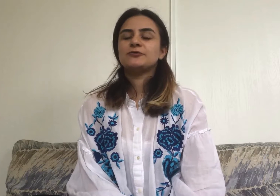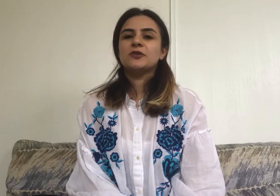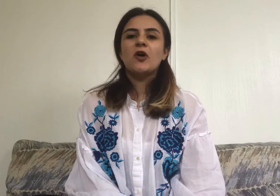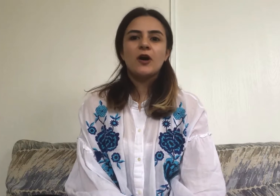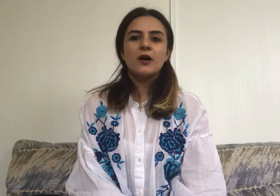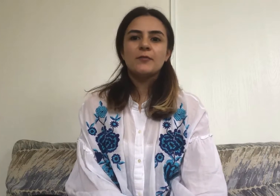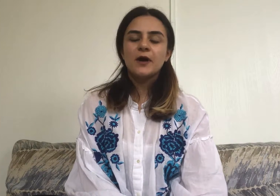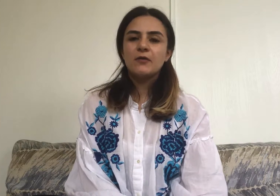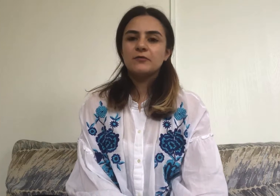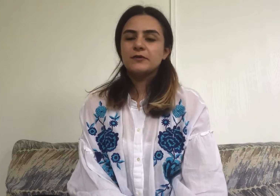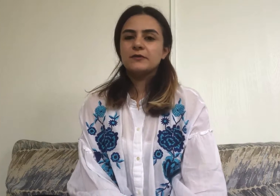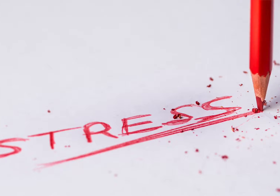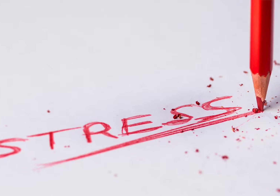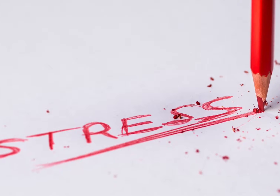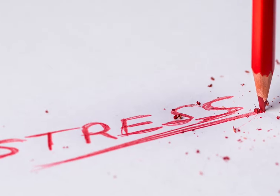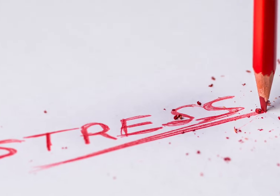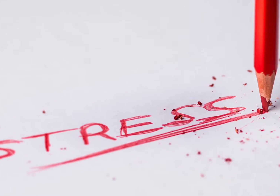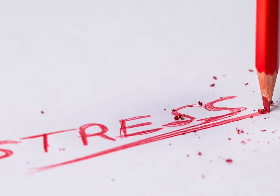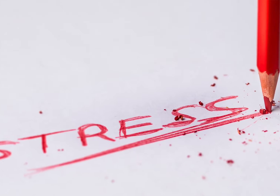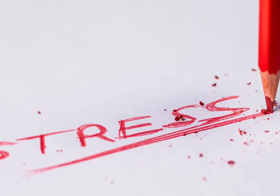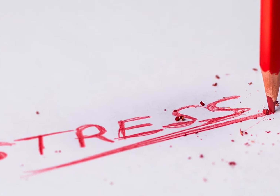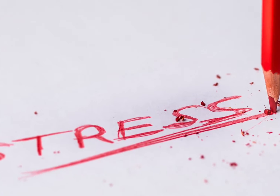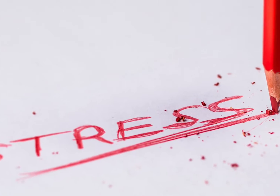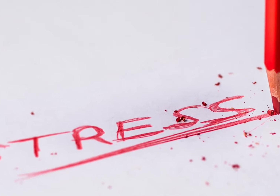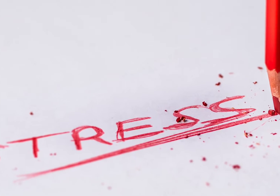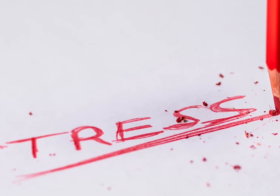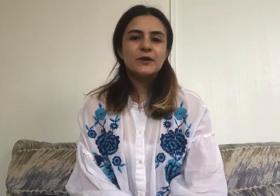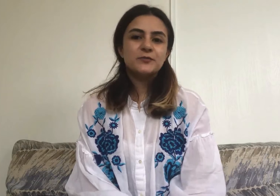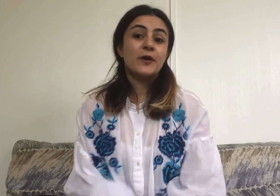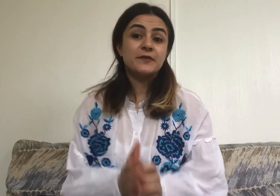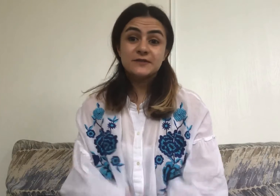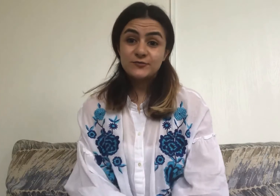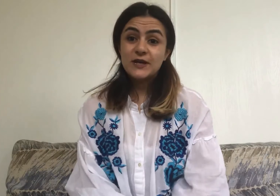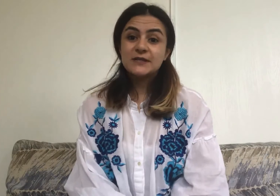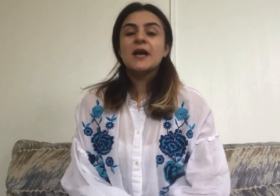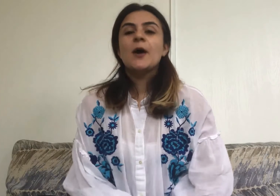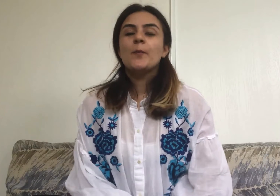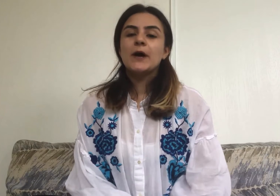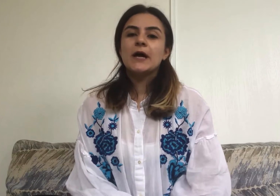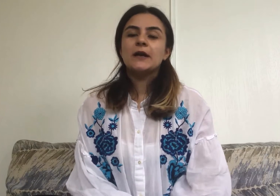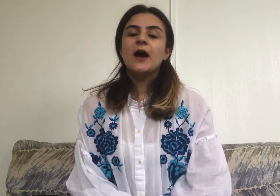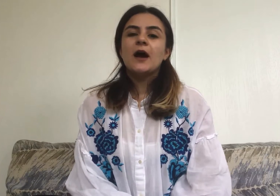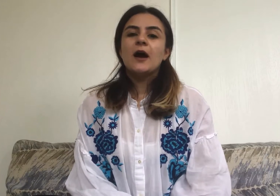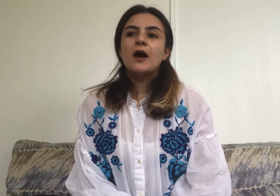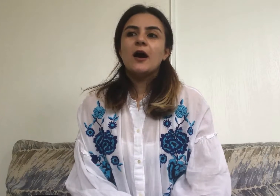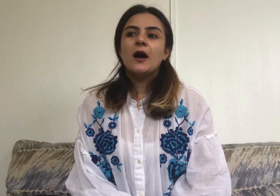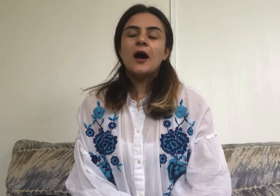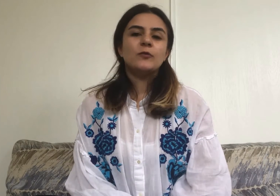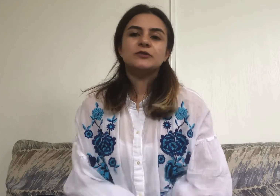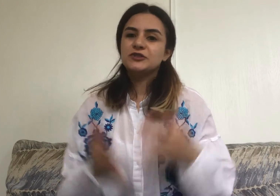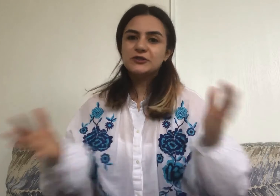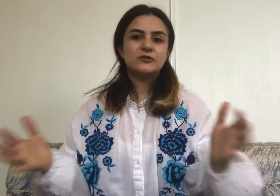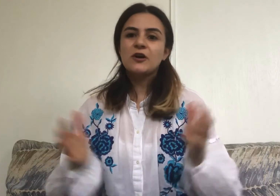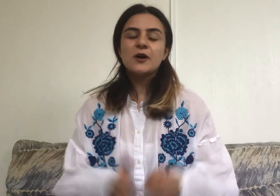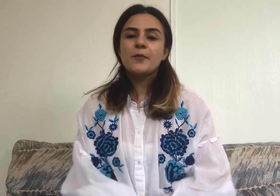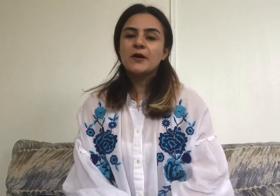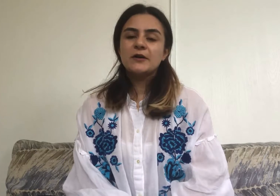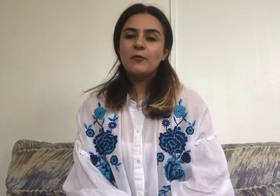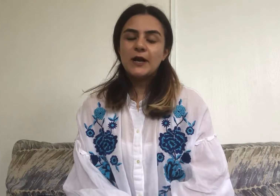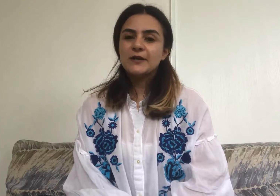talk about the stress. Not that much about the stress, but I would just talk about one